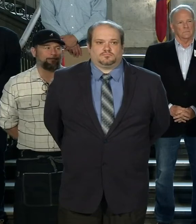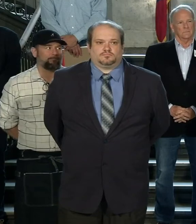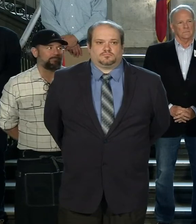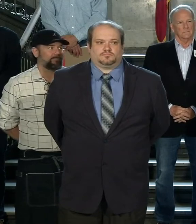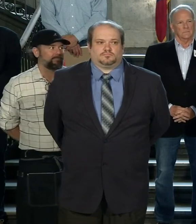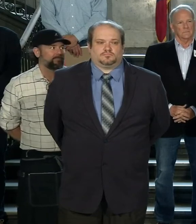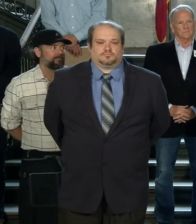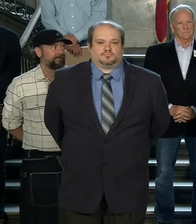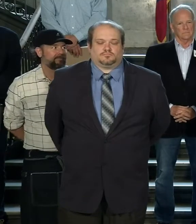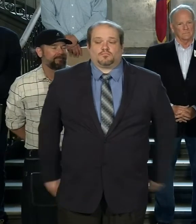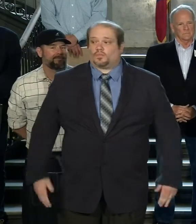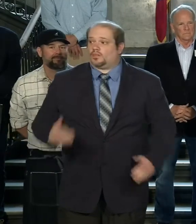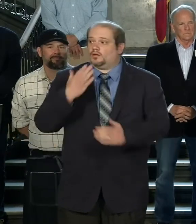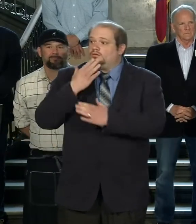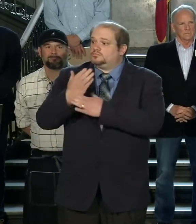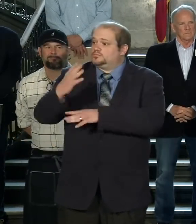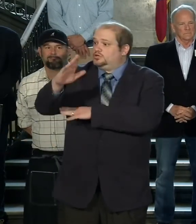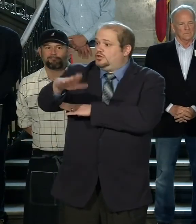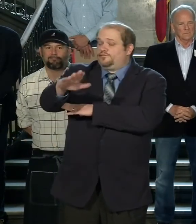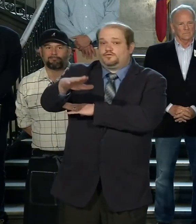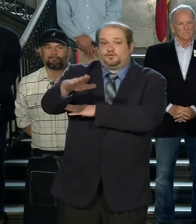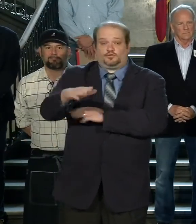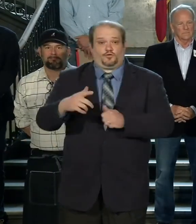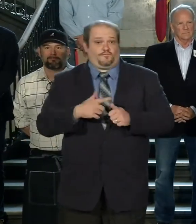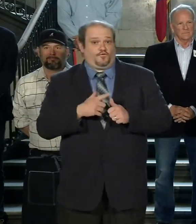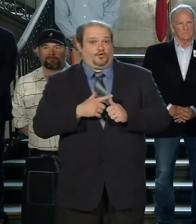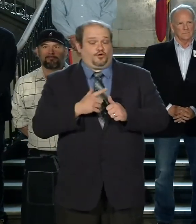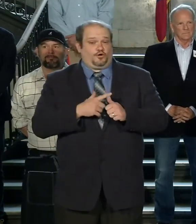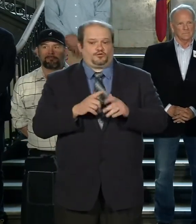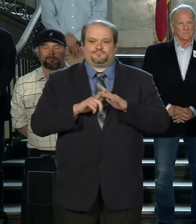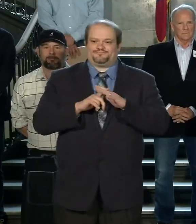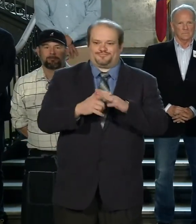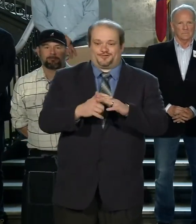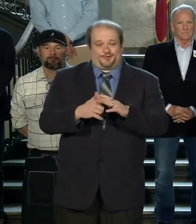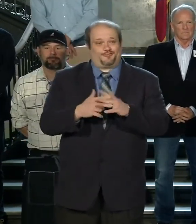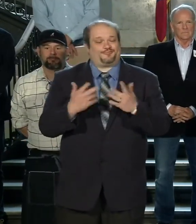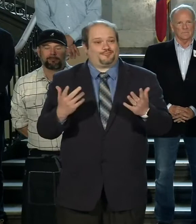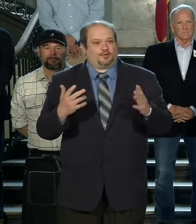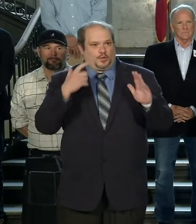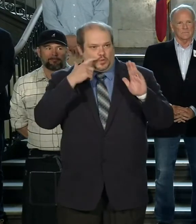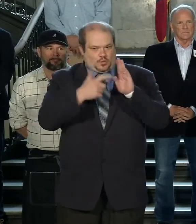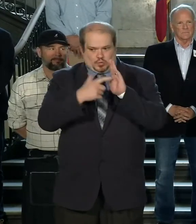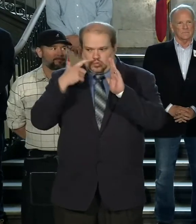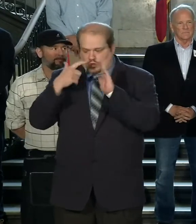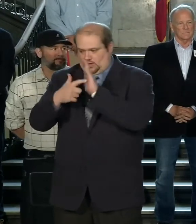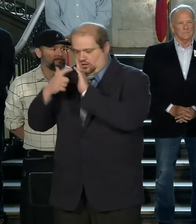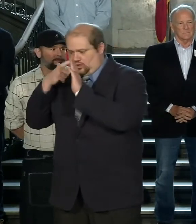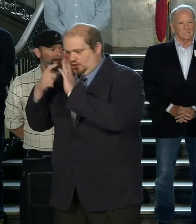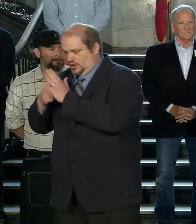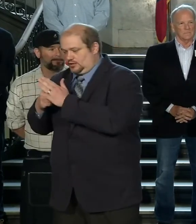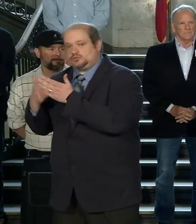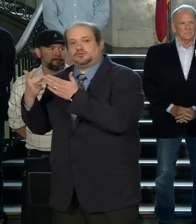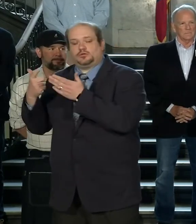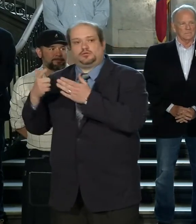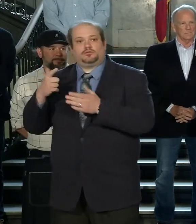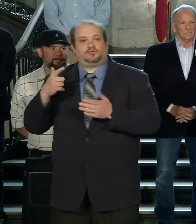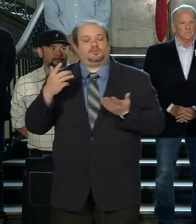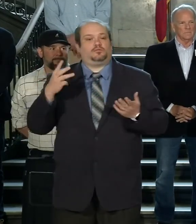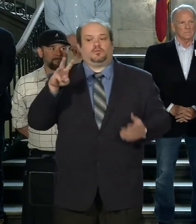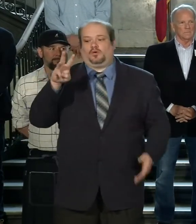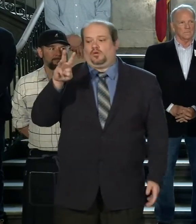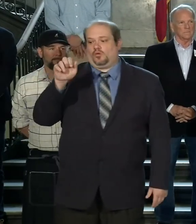Well, good afternoon. First want to take this time to recognize at recognize ward